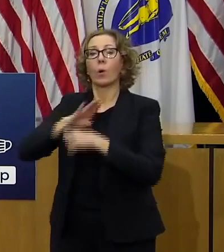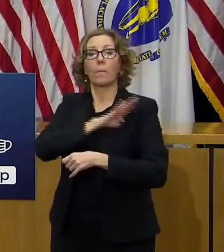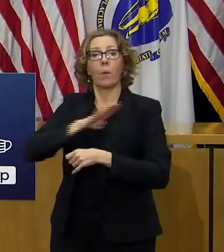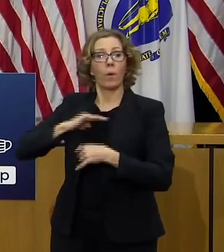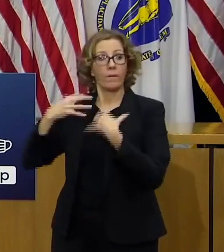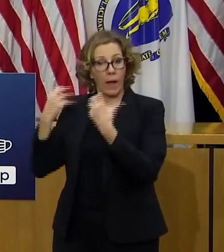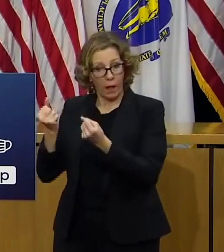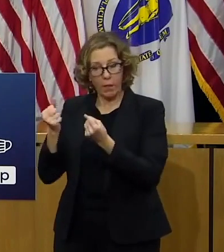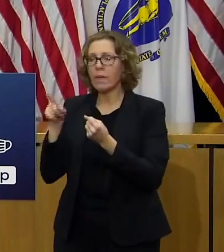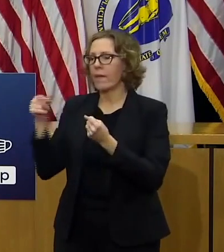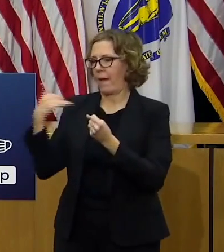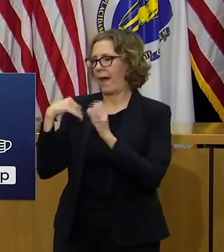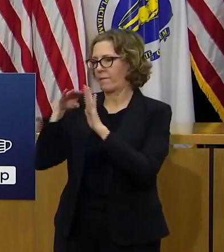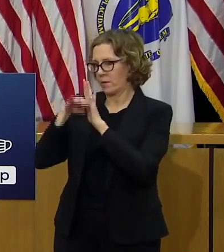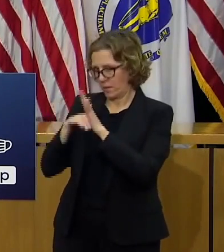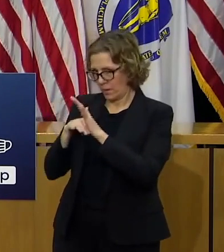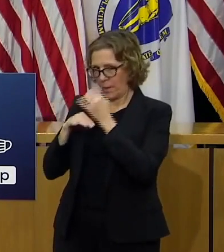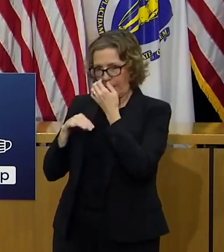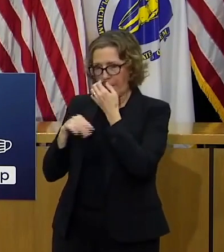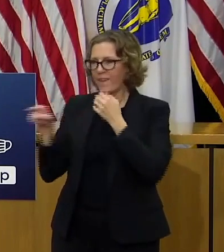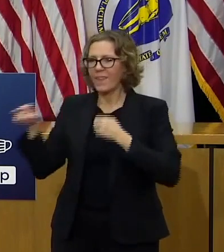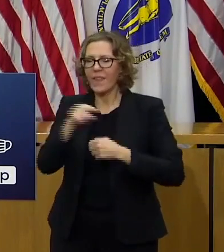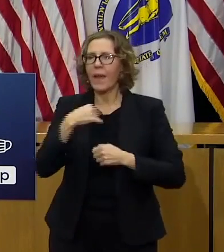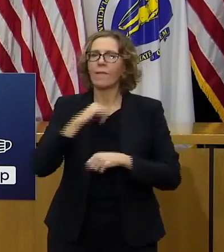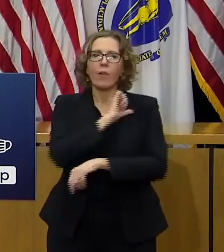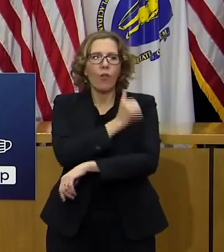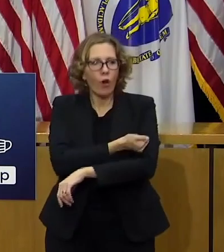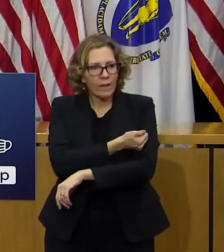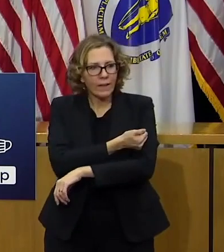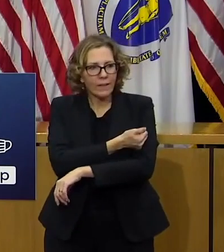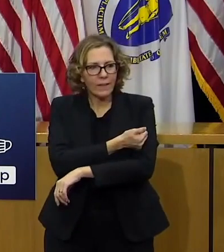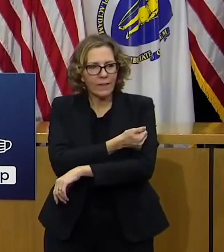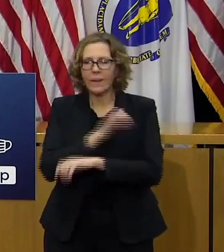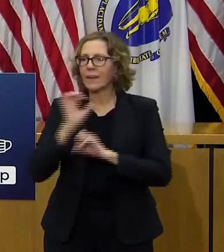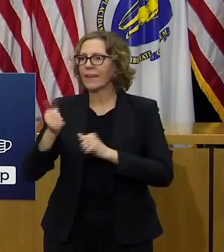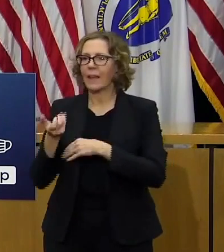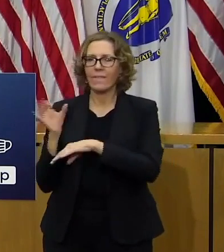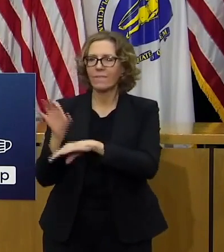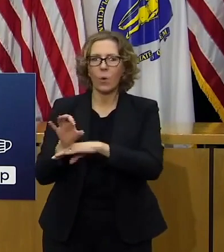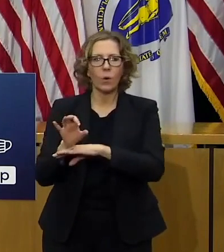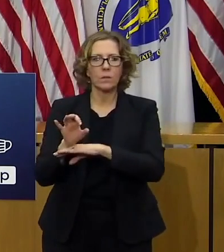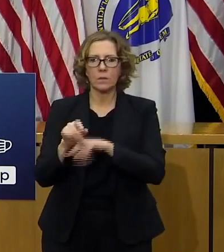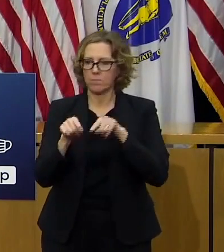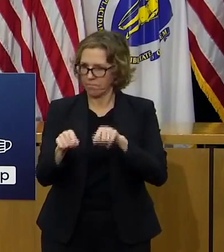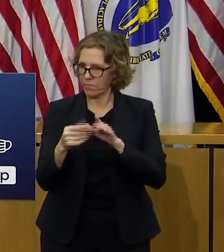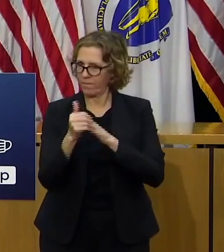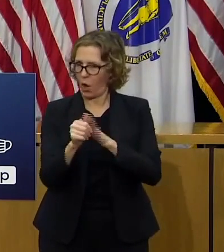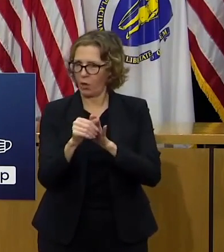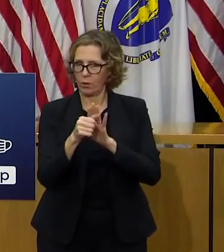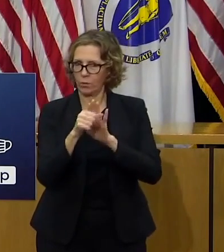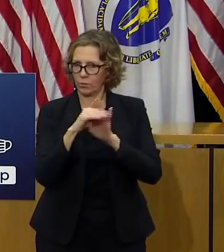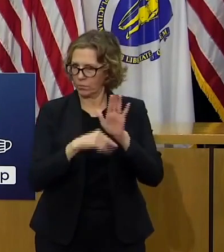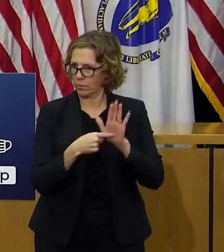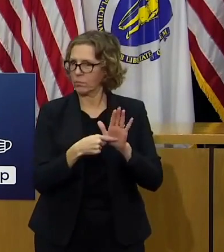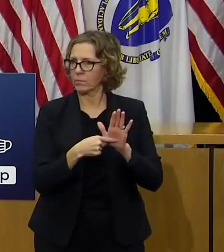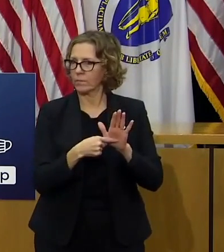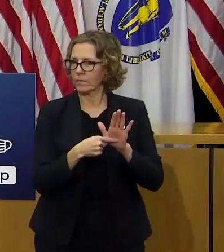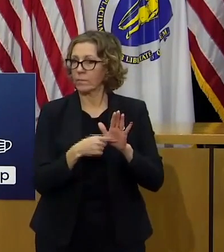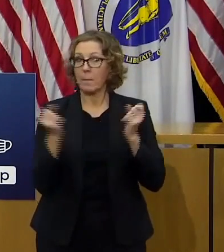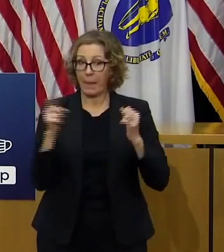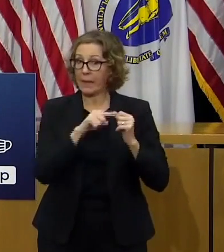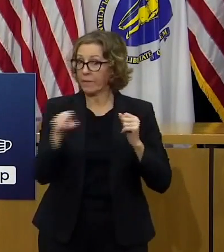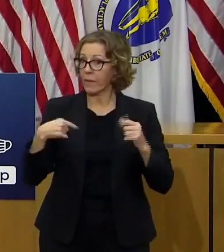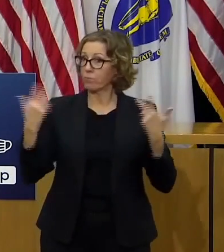who have the authority to actually enforce guidance in many cases have successfully done that